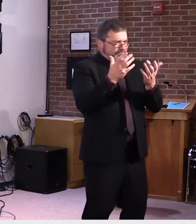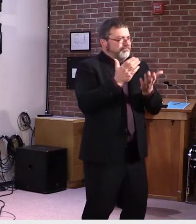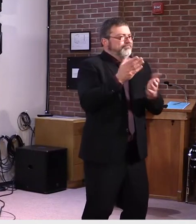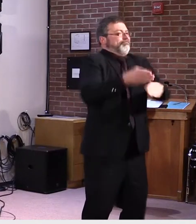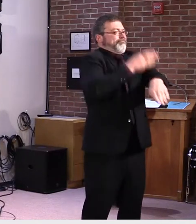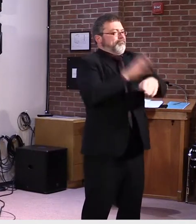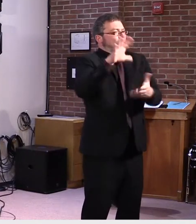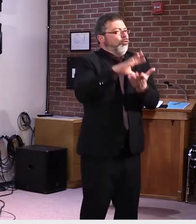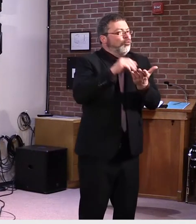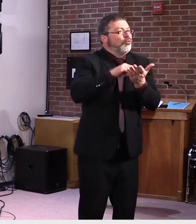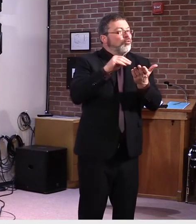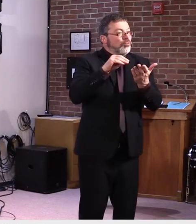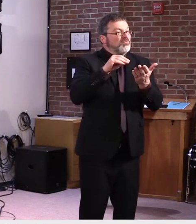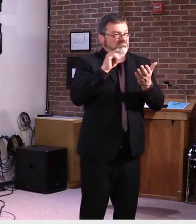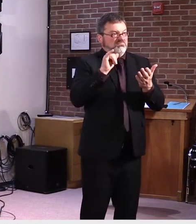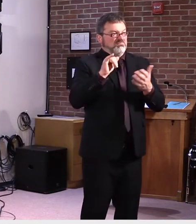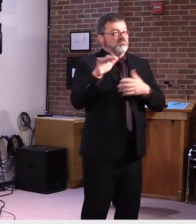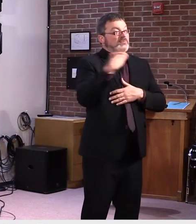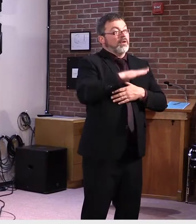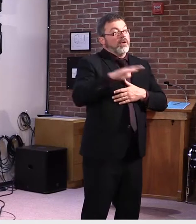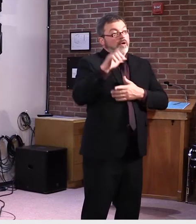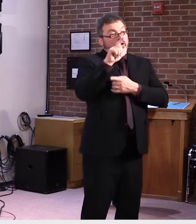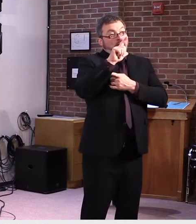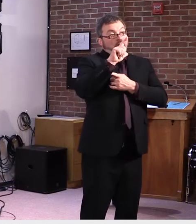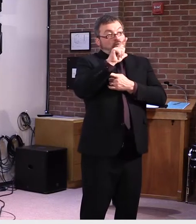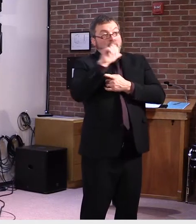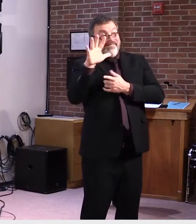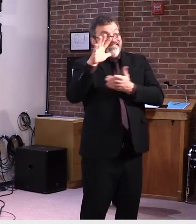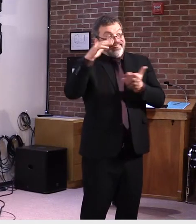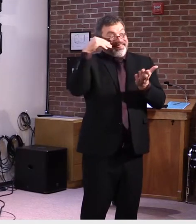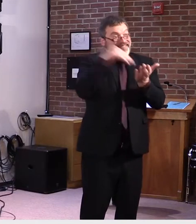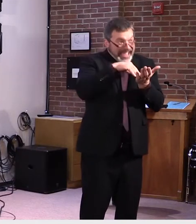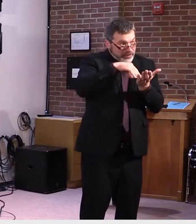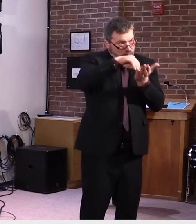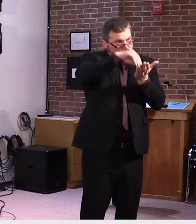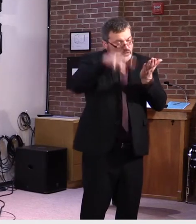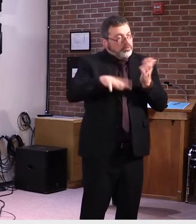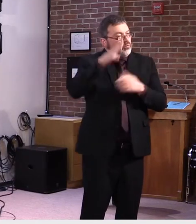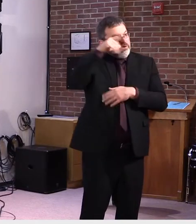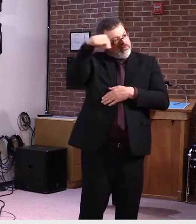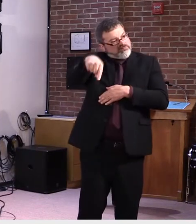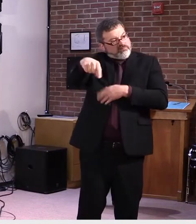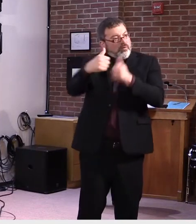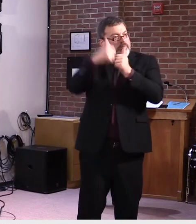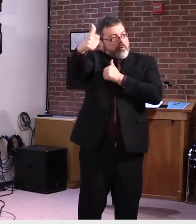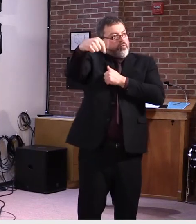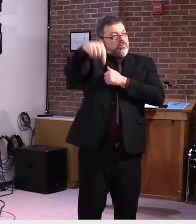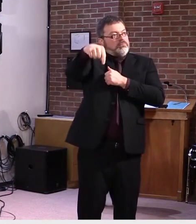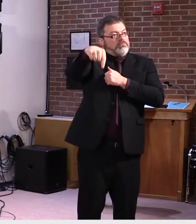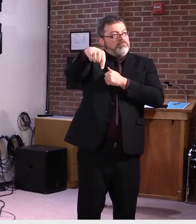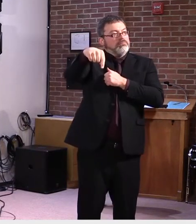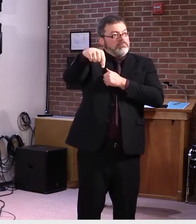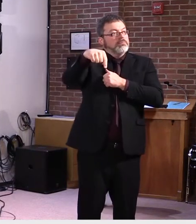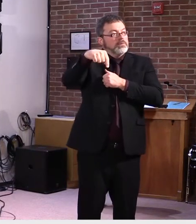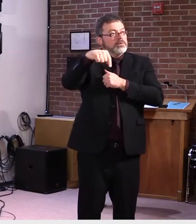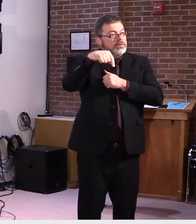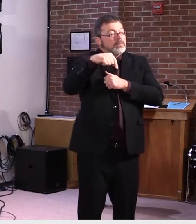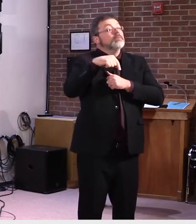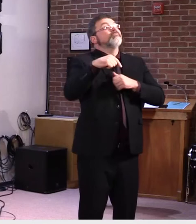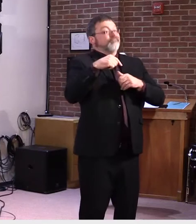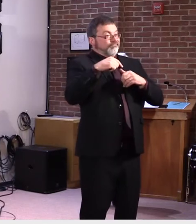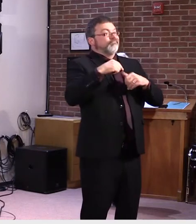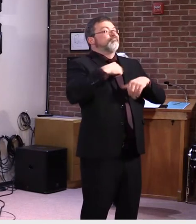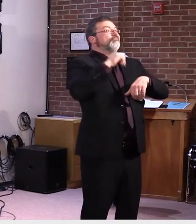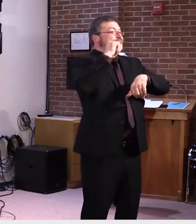students will enroll in the VTVLC course this year. We also formed the first state-ever first-ever